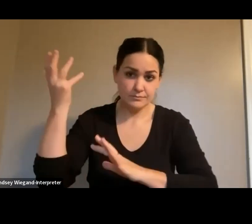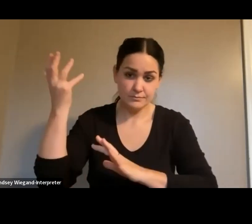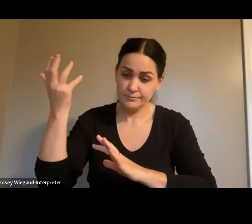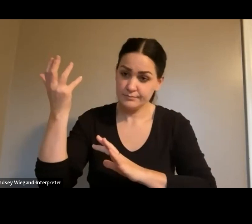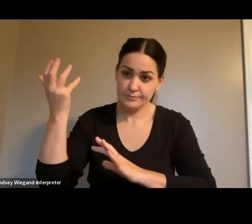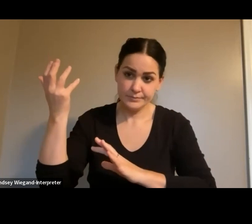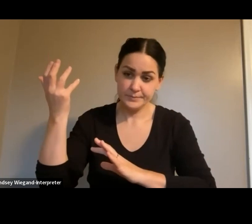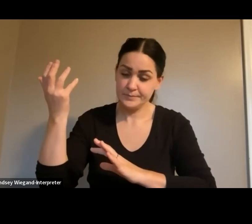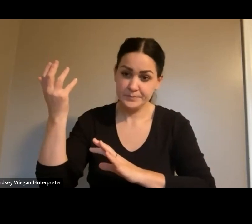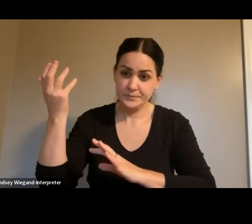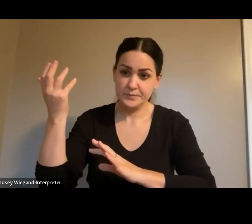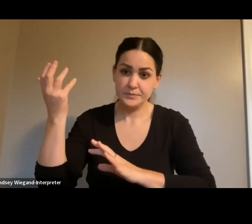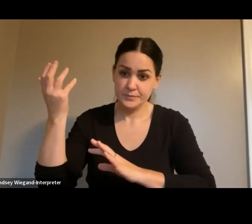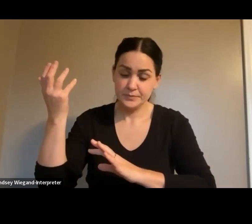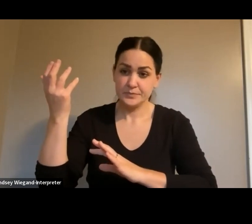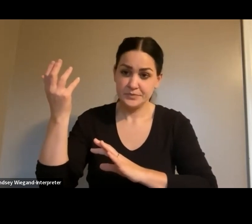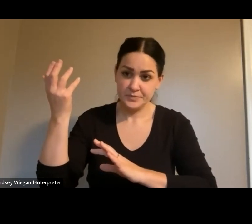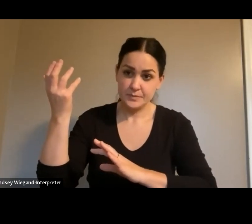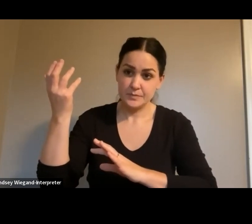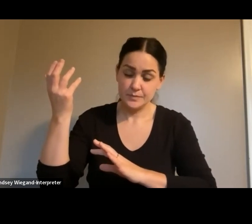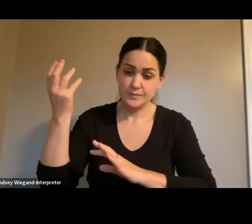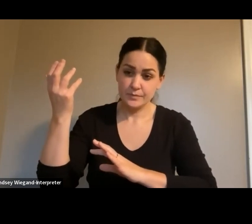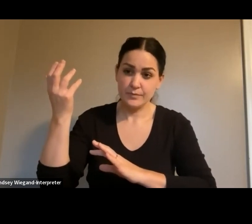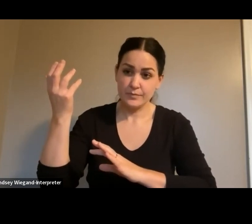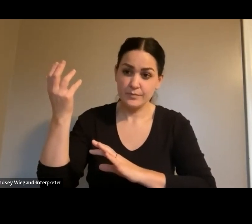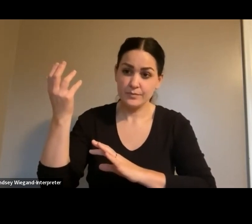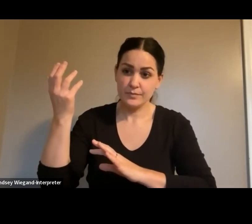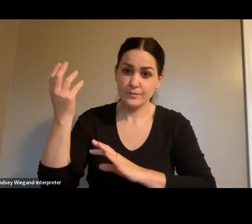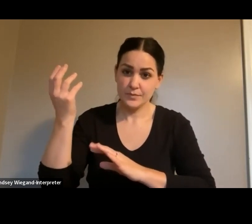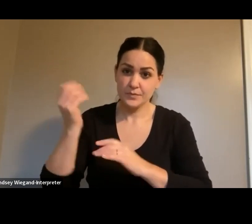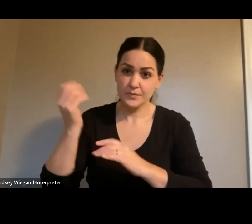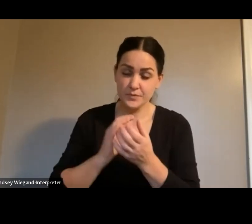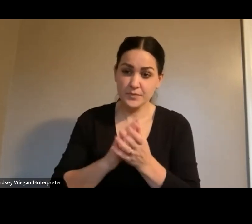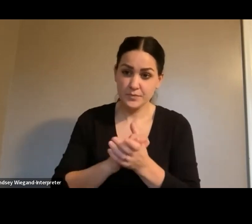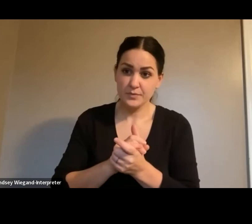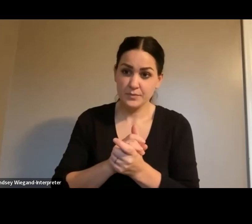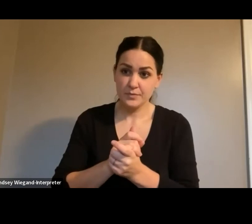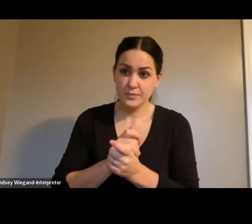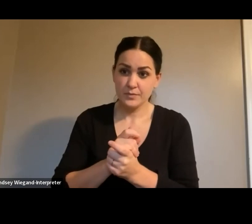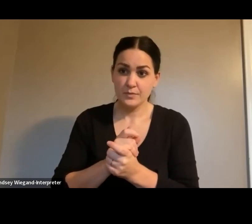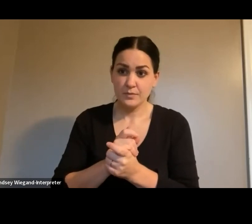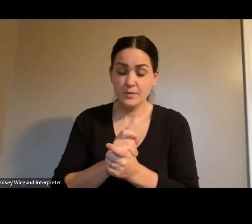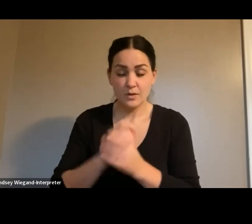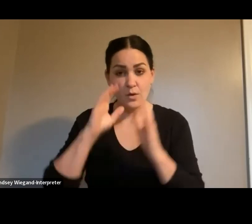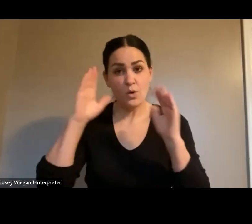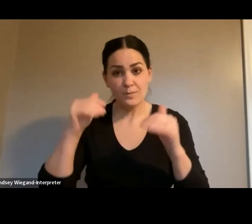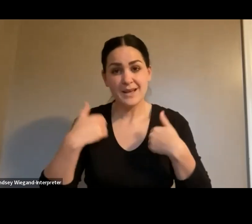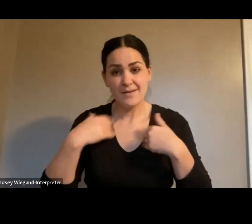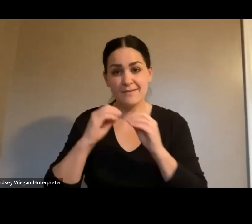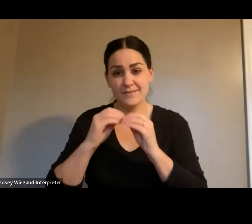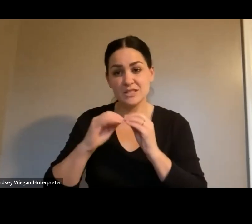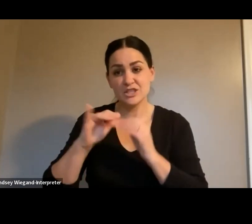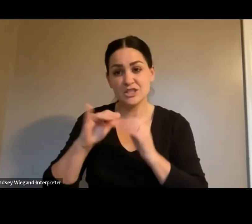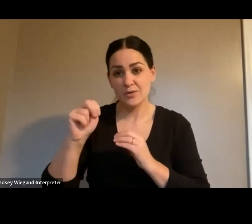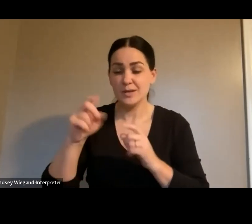So, so much that we we we've advanced to have it fixed maybe in January. But but there will